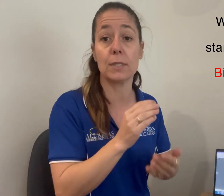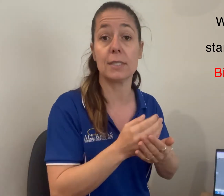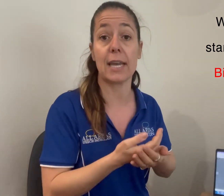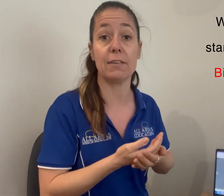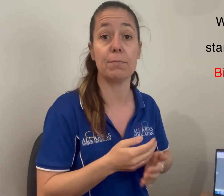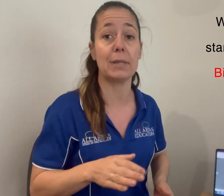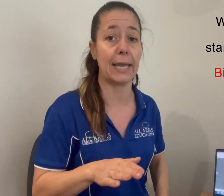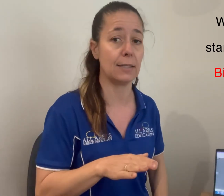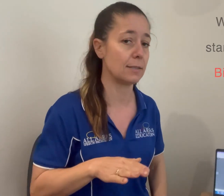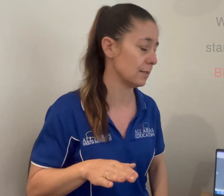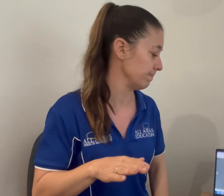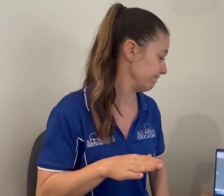safe place.